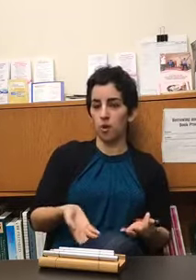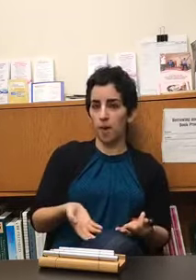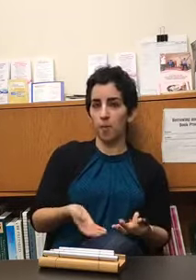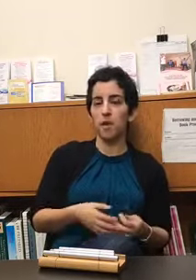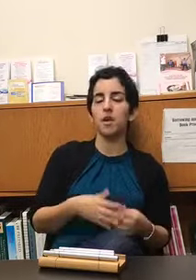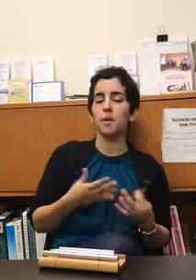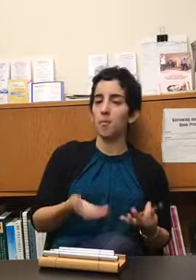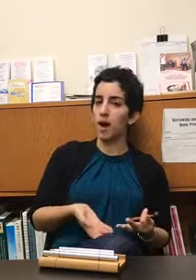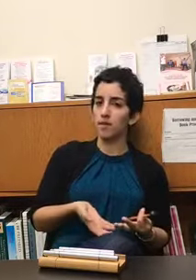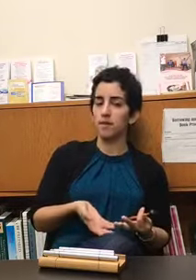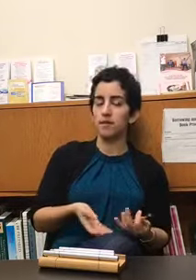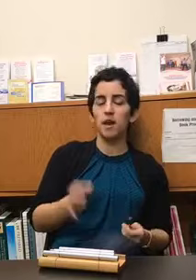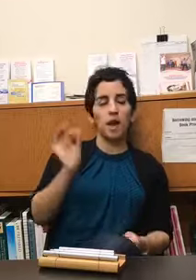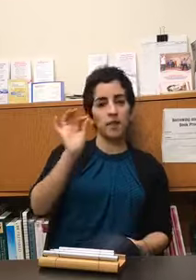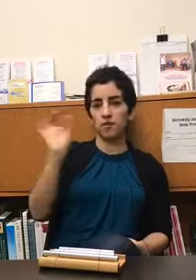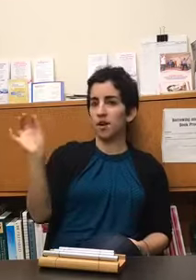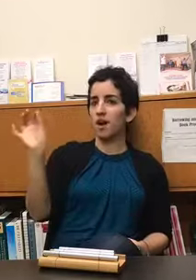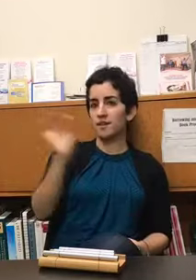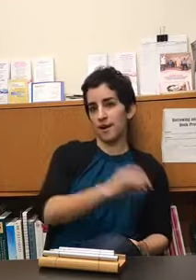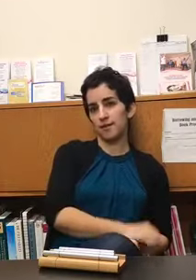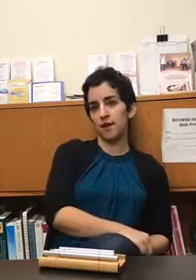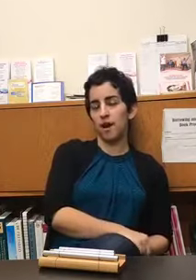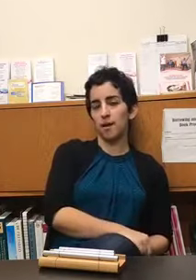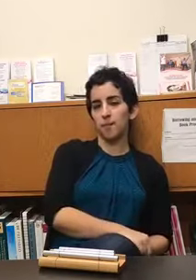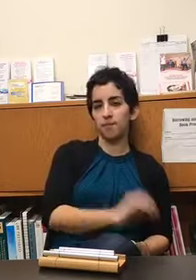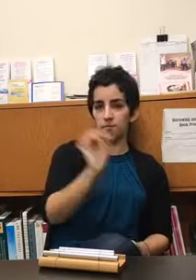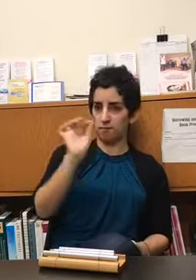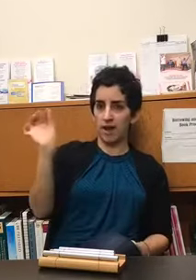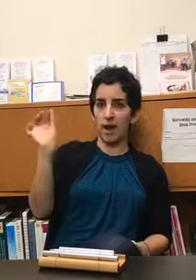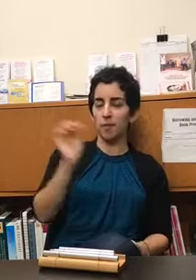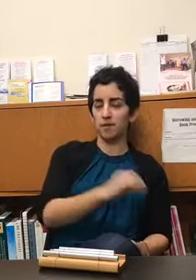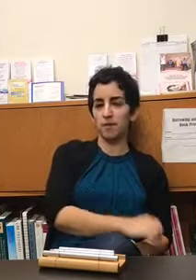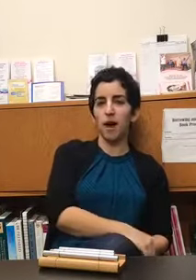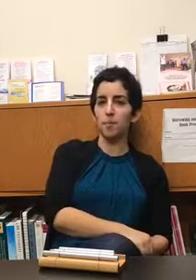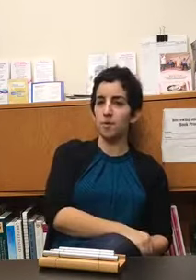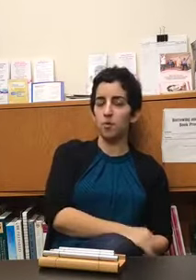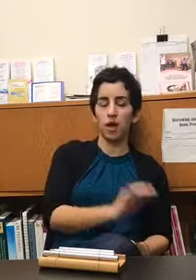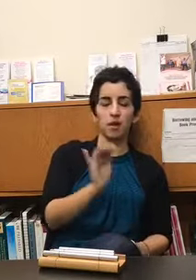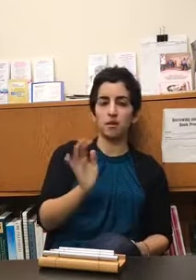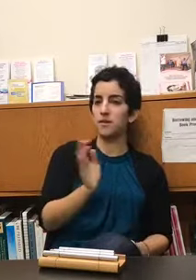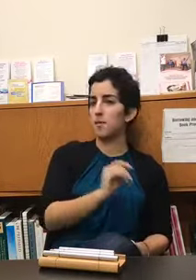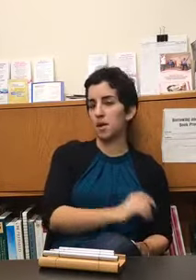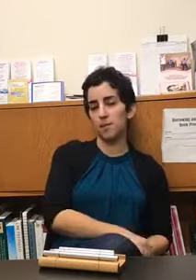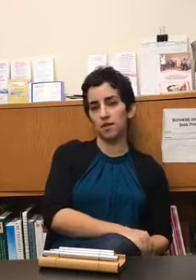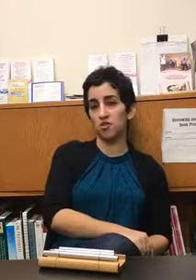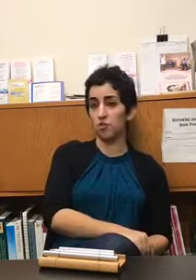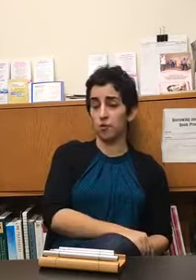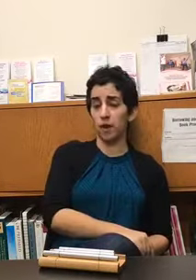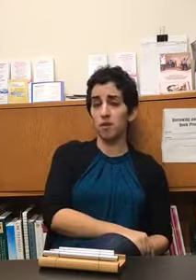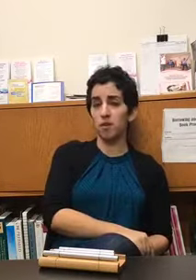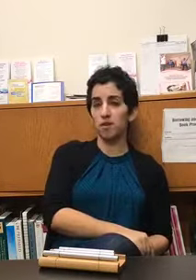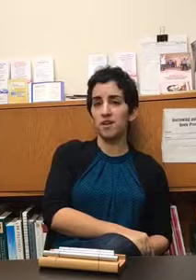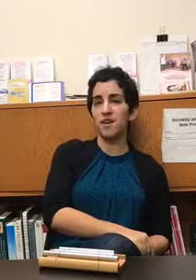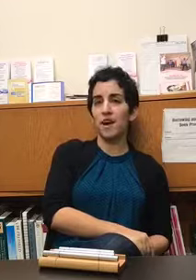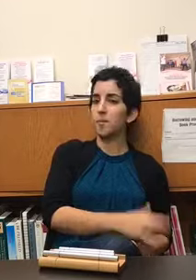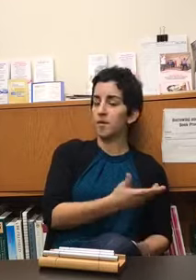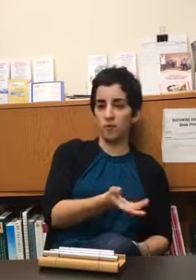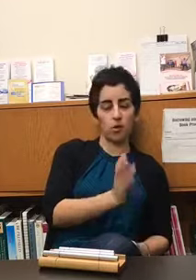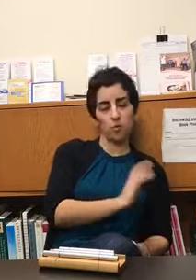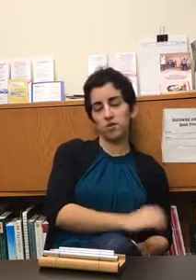about me and my practice and there's a contact um tab at the top you can send me a message through there and my phone number is